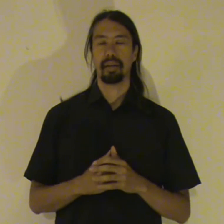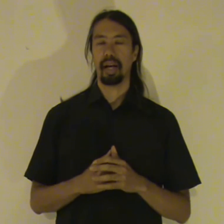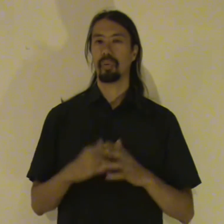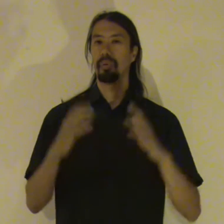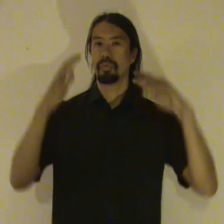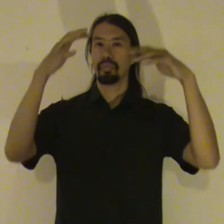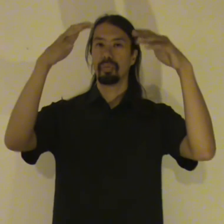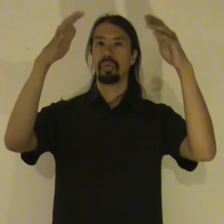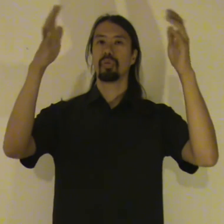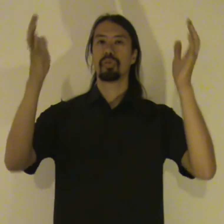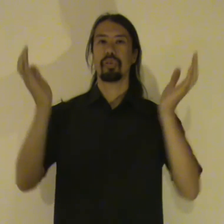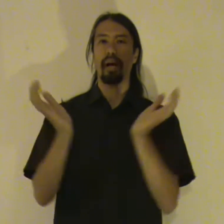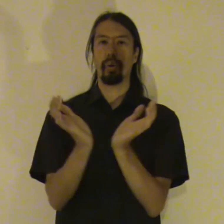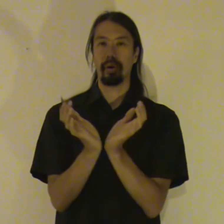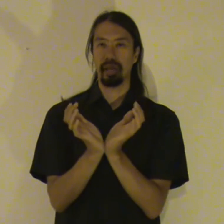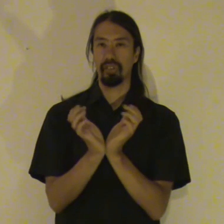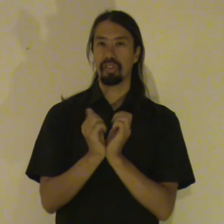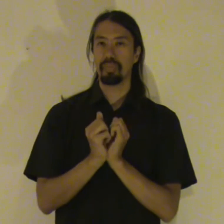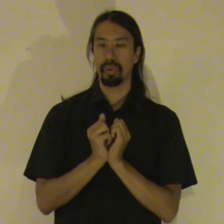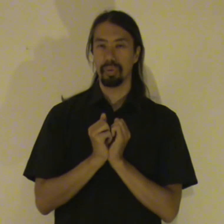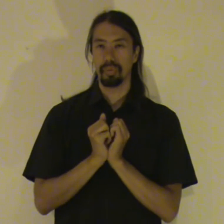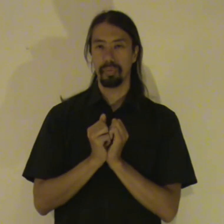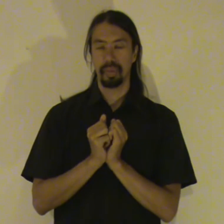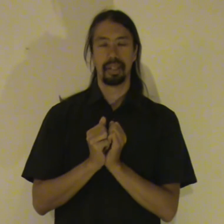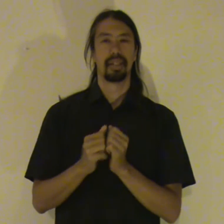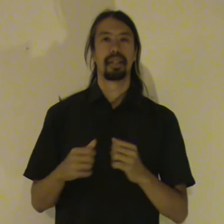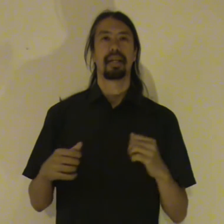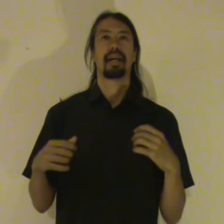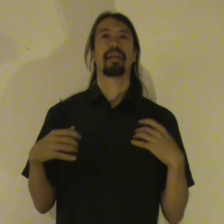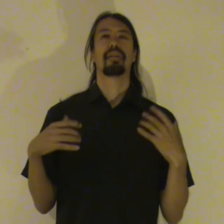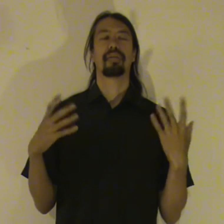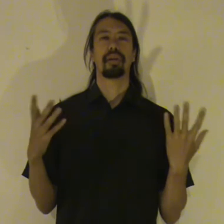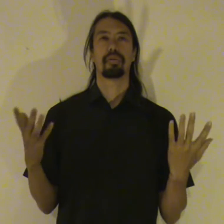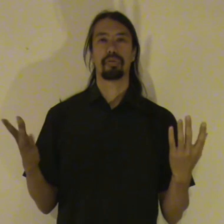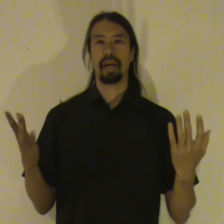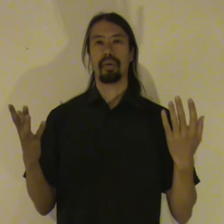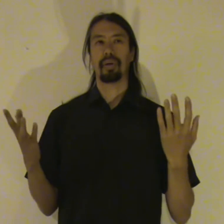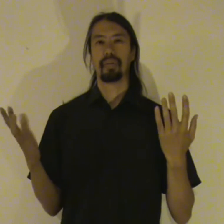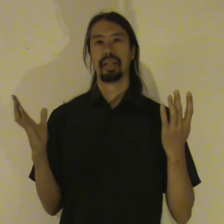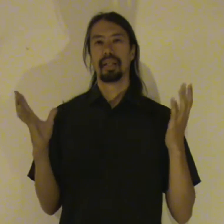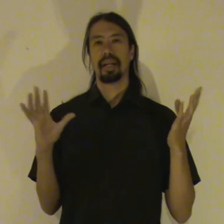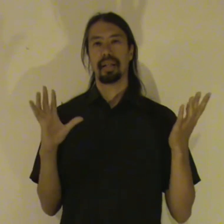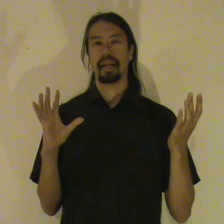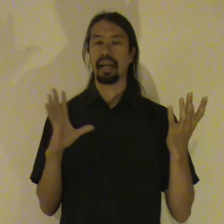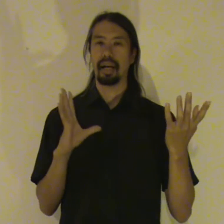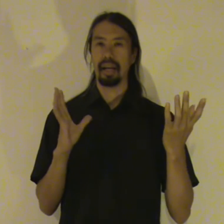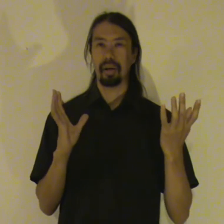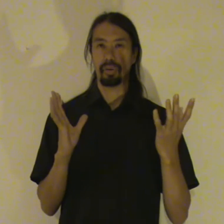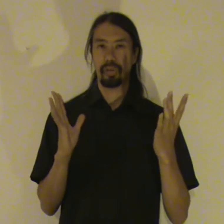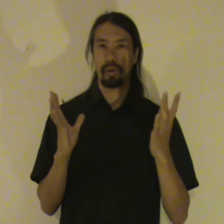I will use a flower as a symbol. And I think of a flower. And then I allow that flower